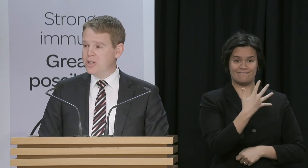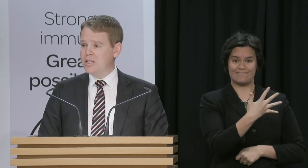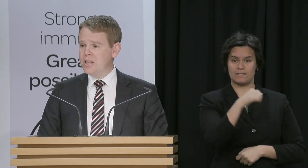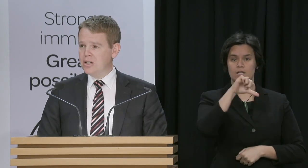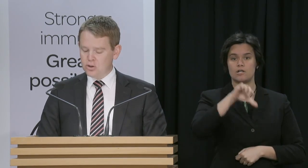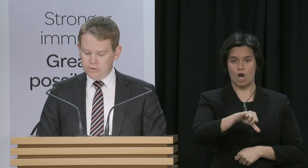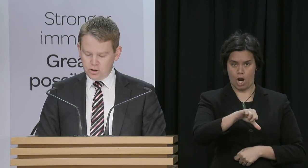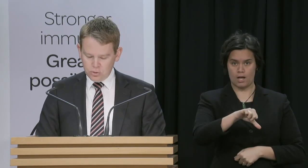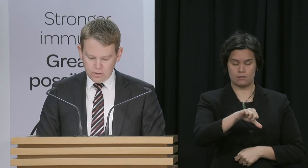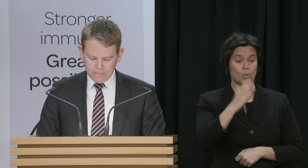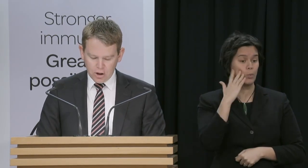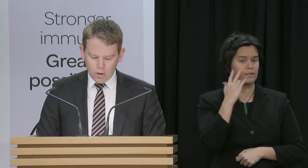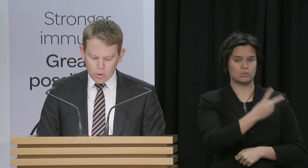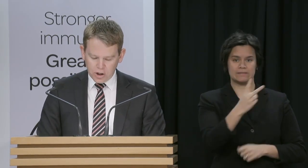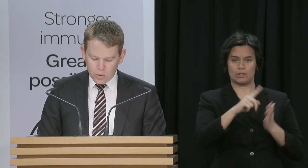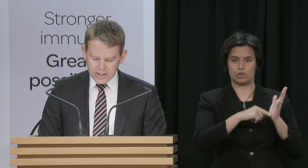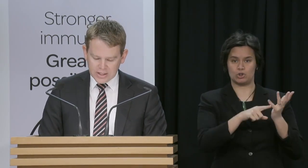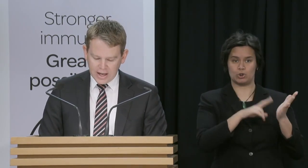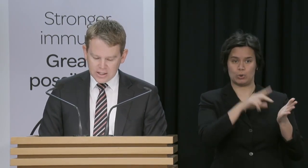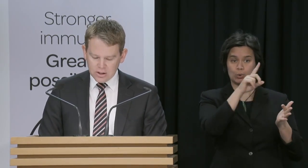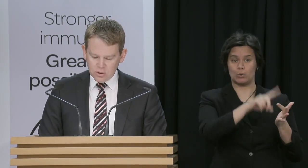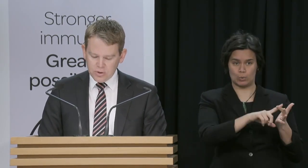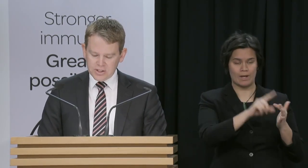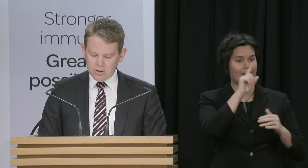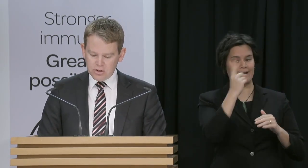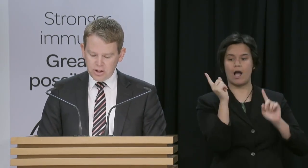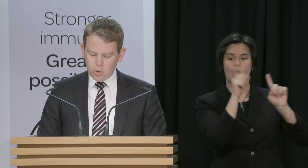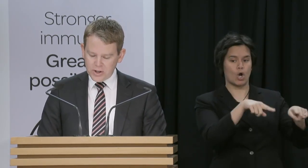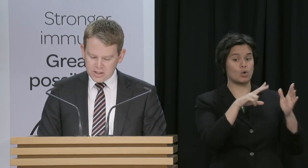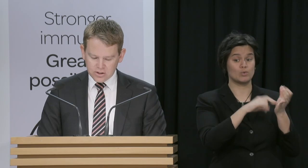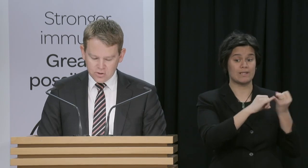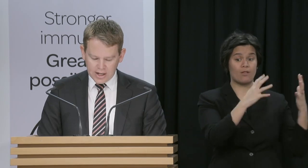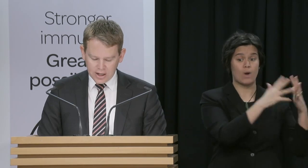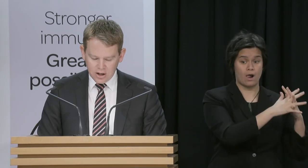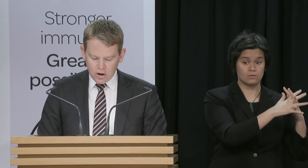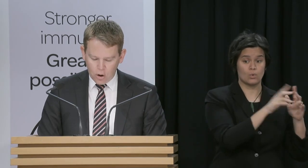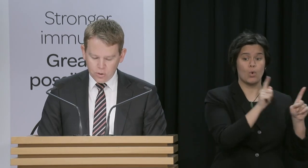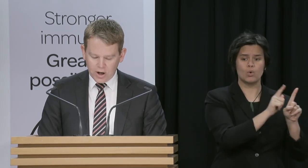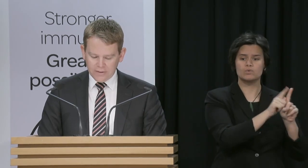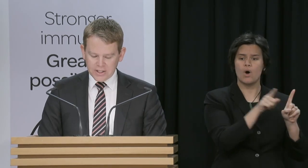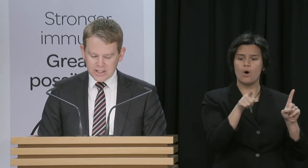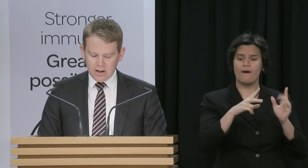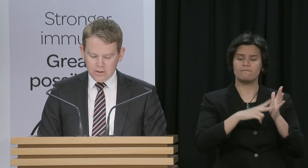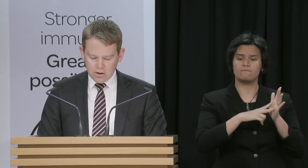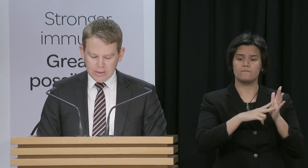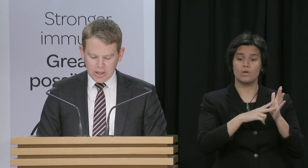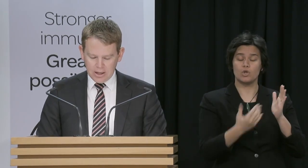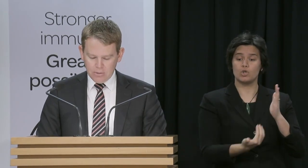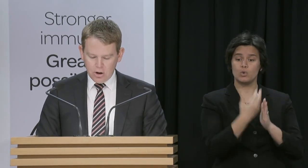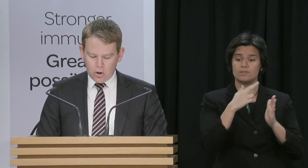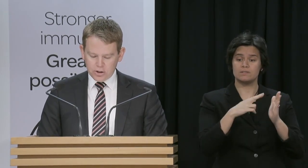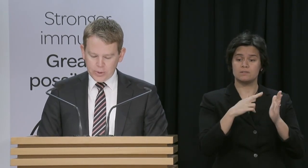on the 22nd of June, or in Queensland, the Northern Territory or Western Australia, on or after 10